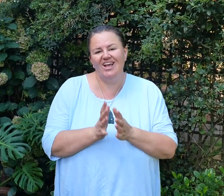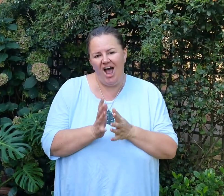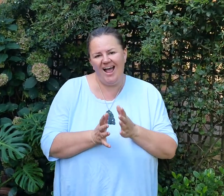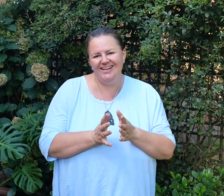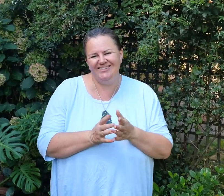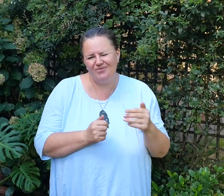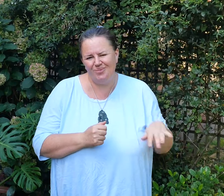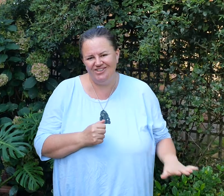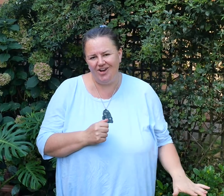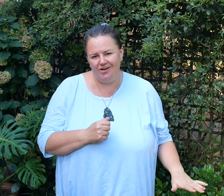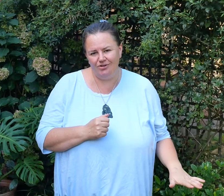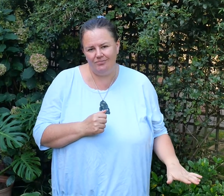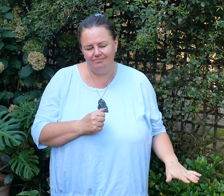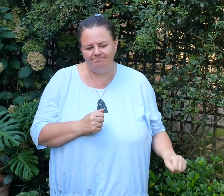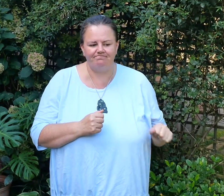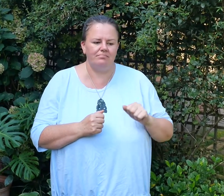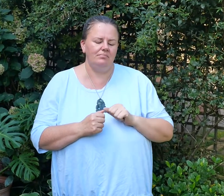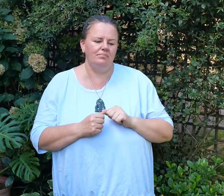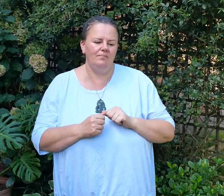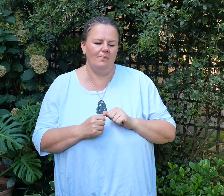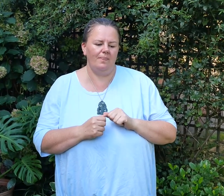signs that they knew when they were little.